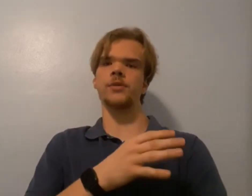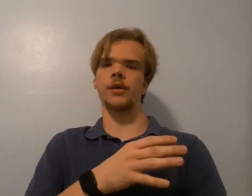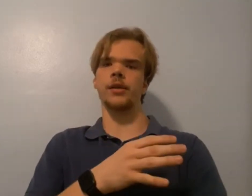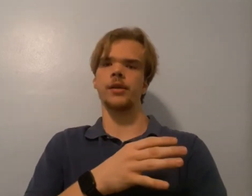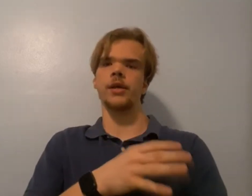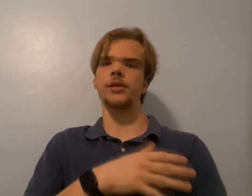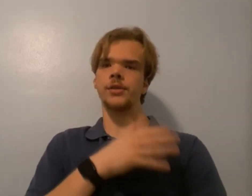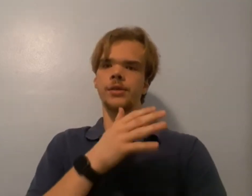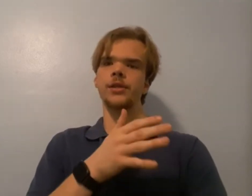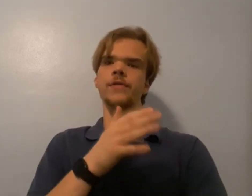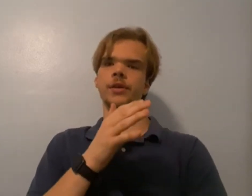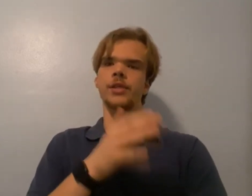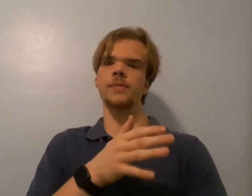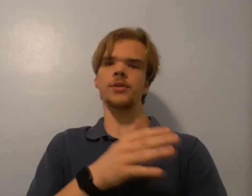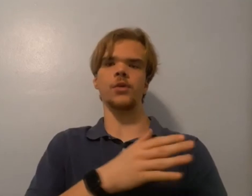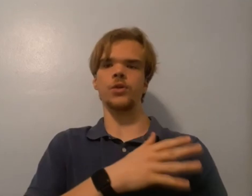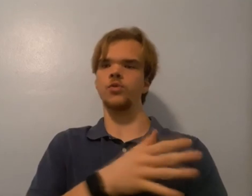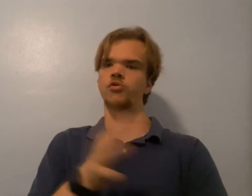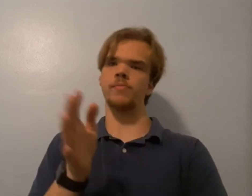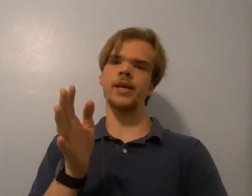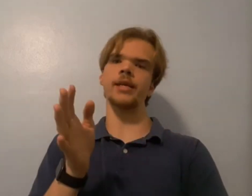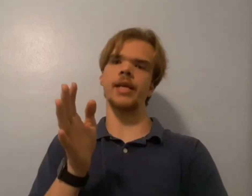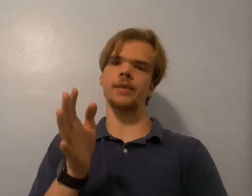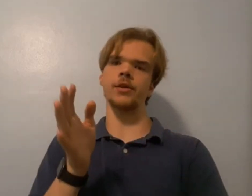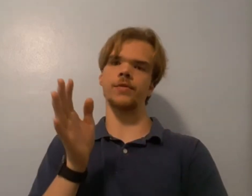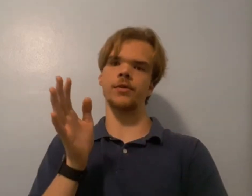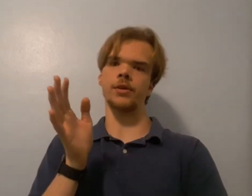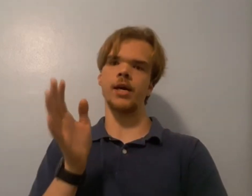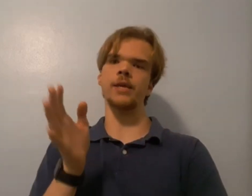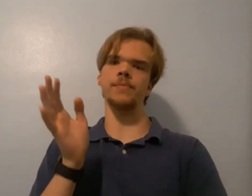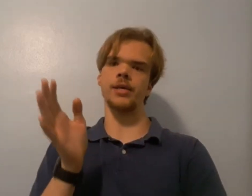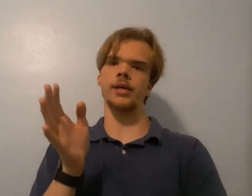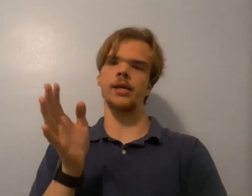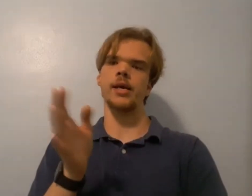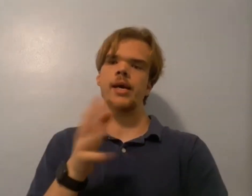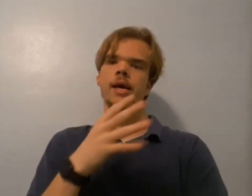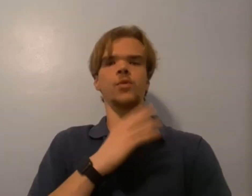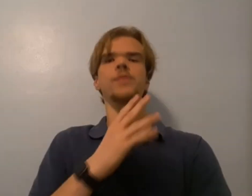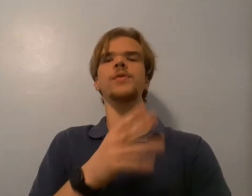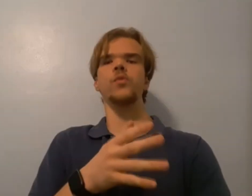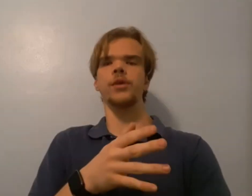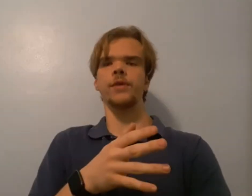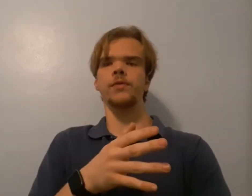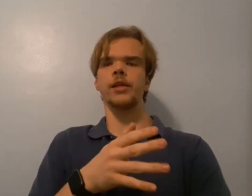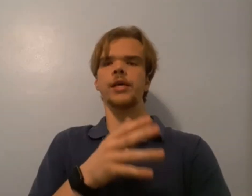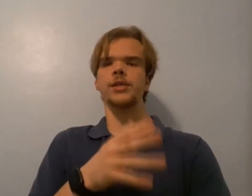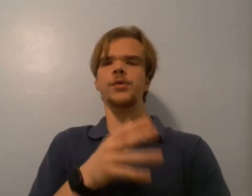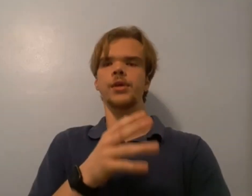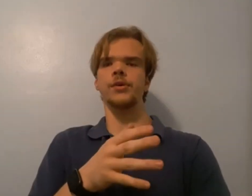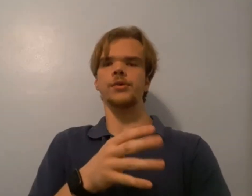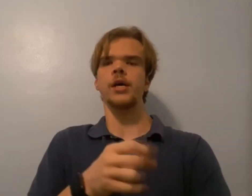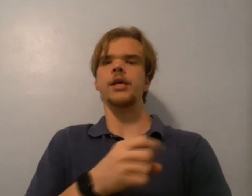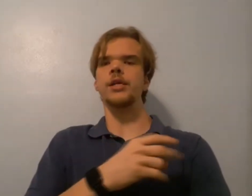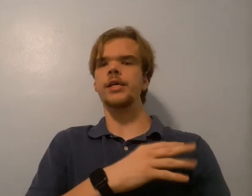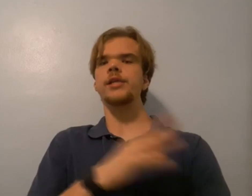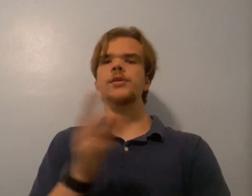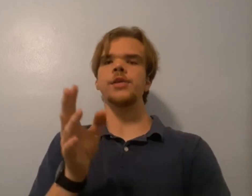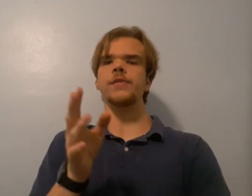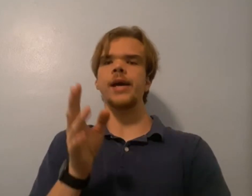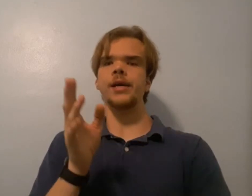stepson, the still living stepson, which will remain nameless for the time being. And we've been working for the last two years to get this stuff